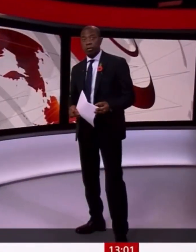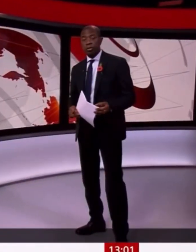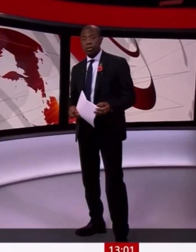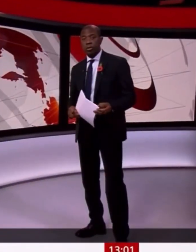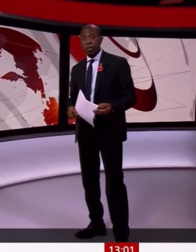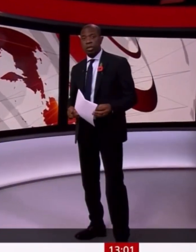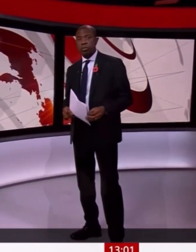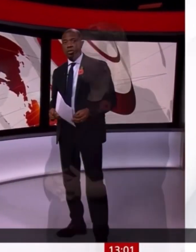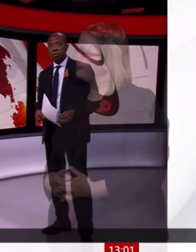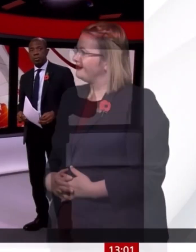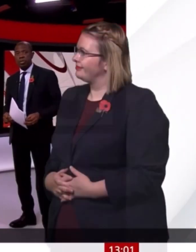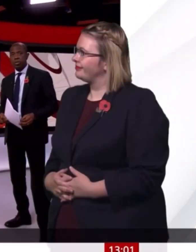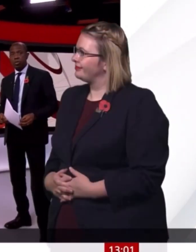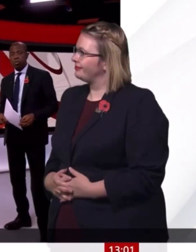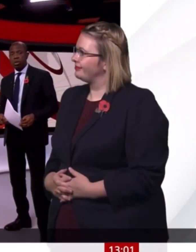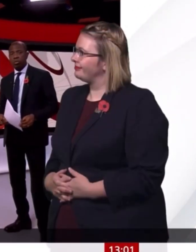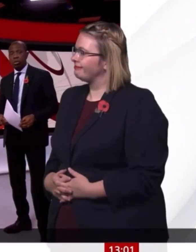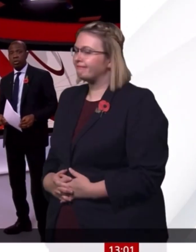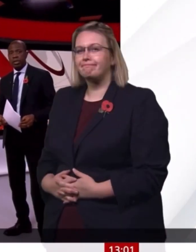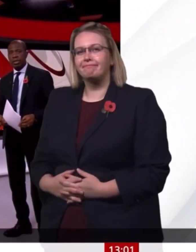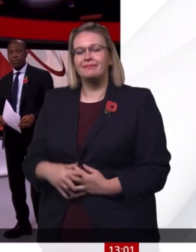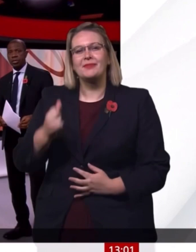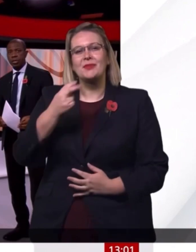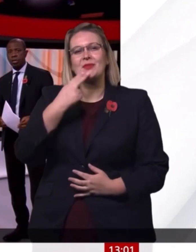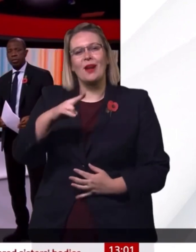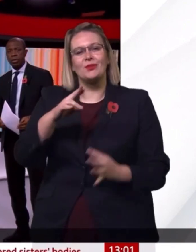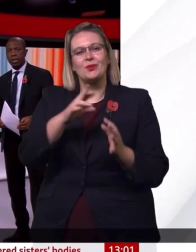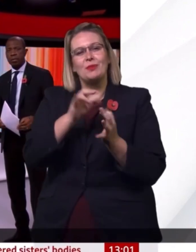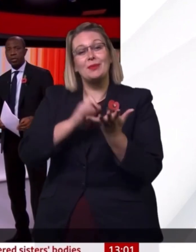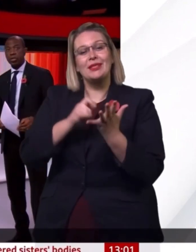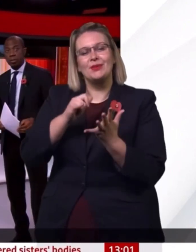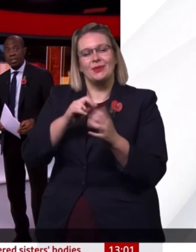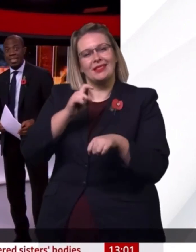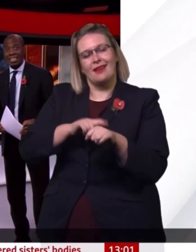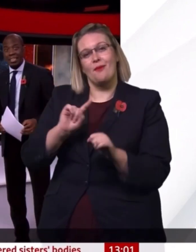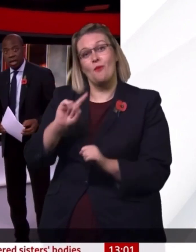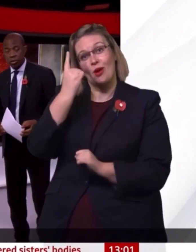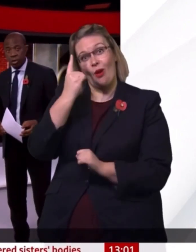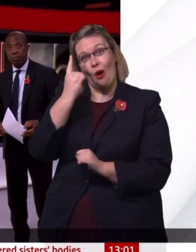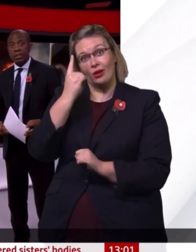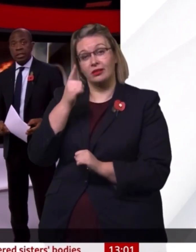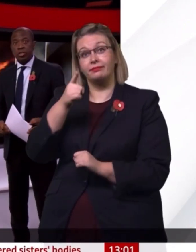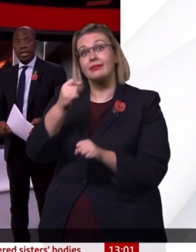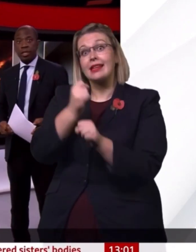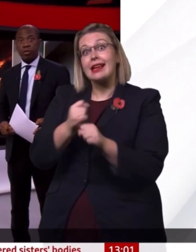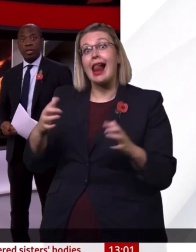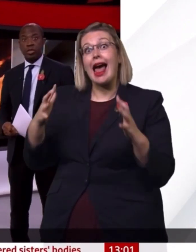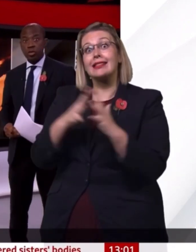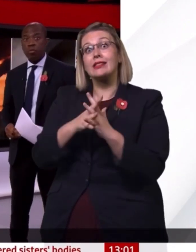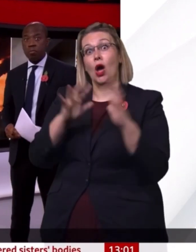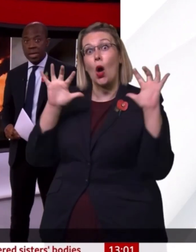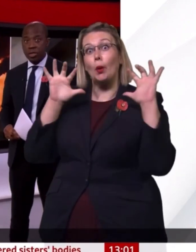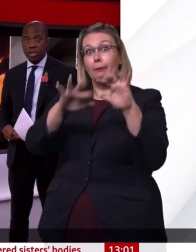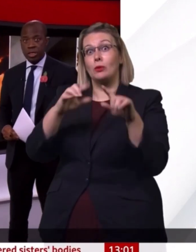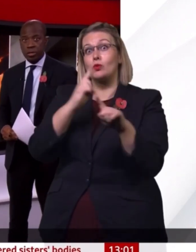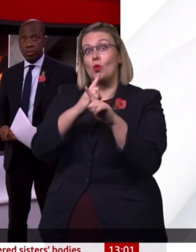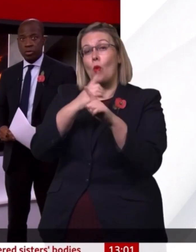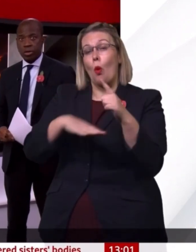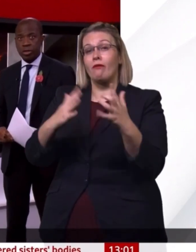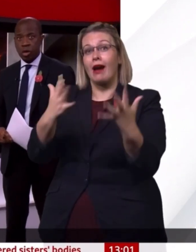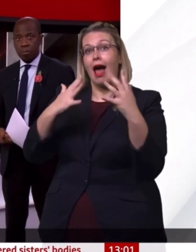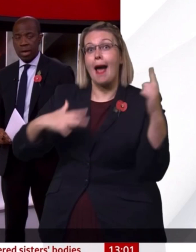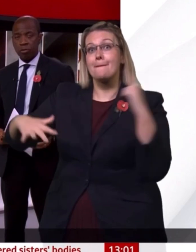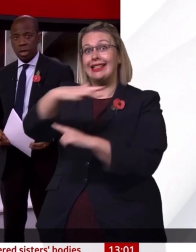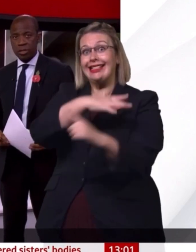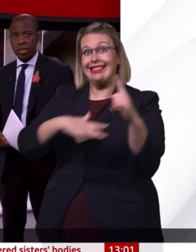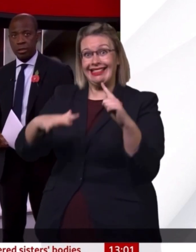Good afternoon and welcome to the BBC News at 1. World leaders at the Global Climate Summit in Glasgow are today agreeing two major deals